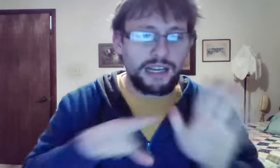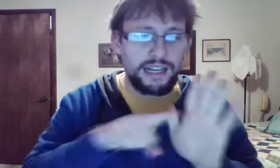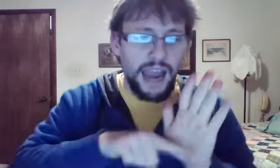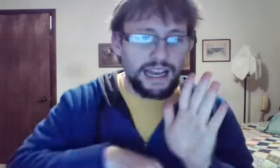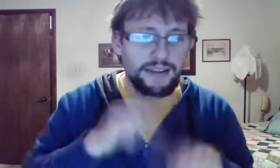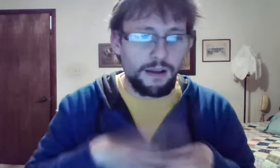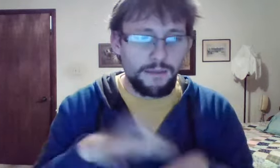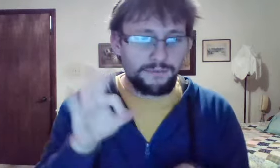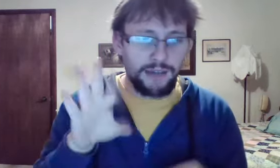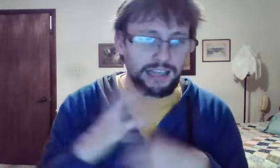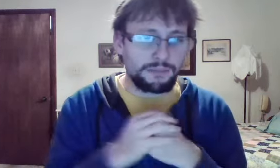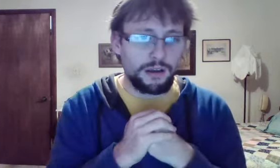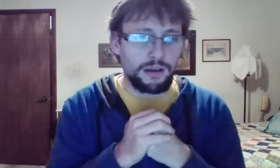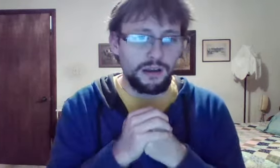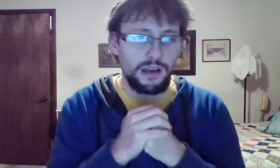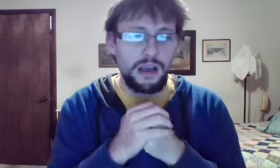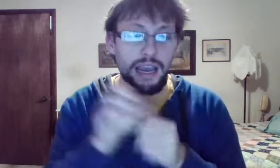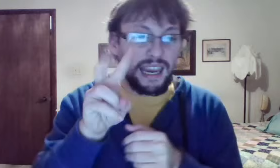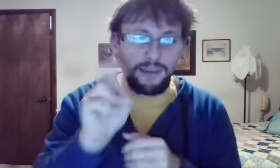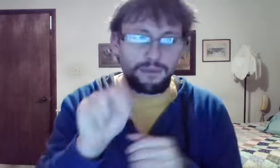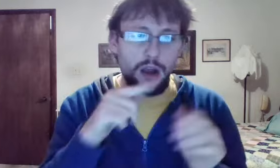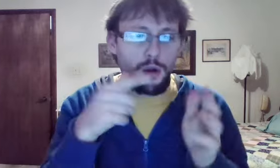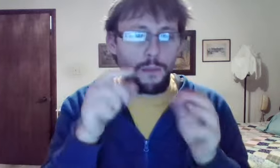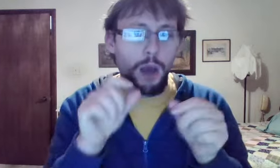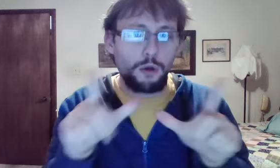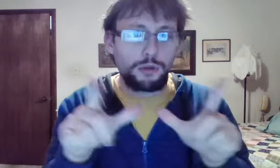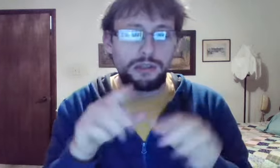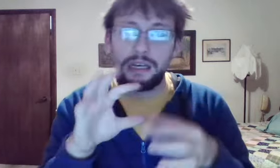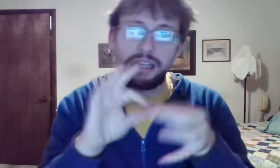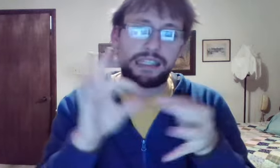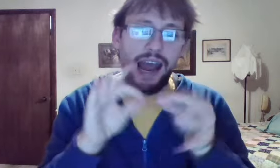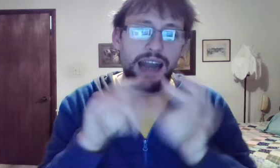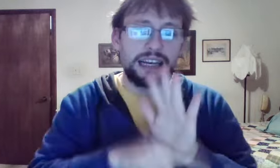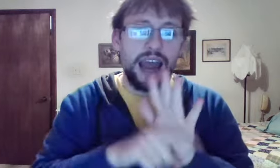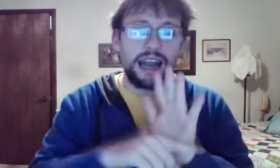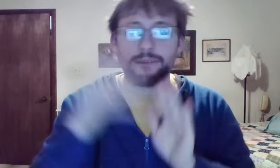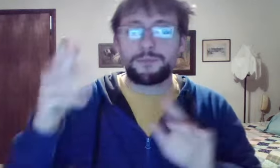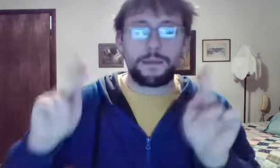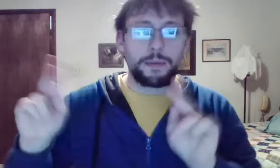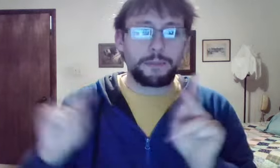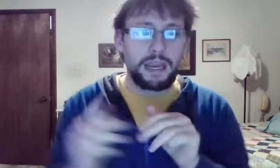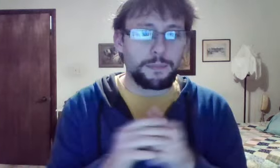native on my Facebook. Even I don't post standing native with the people.